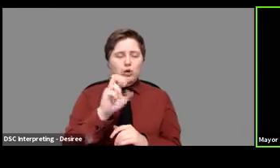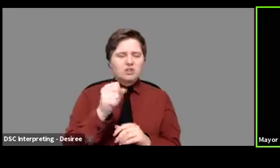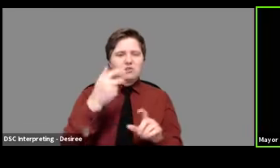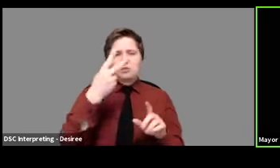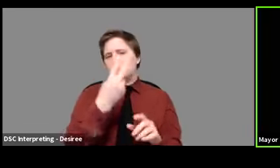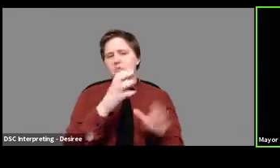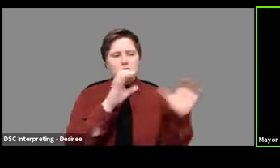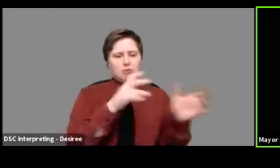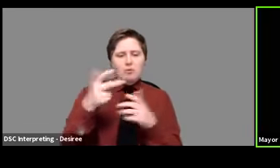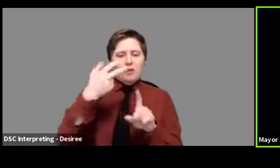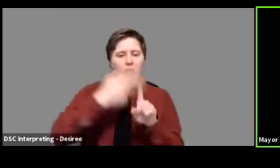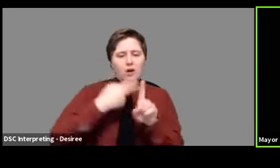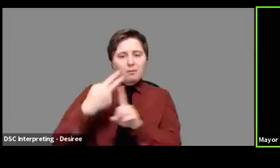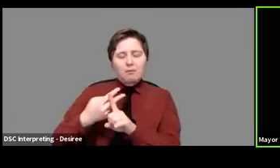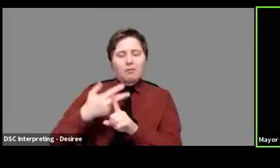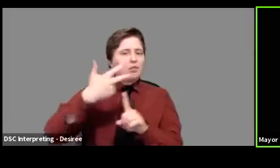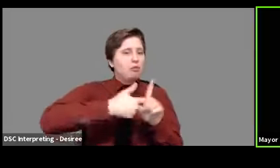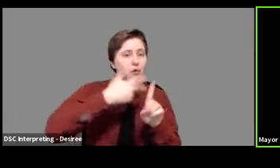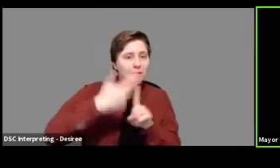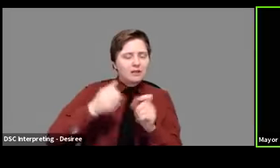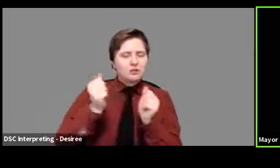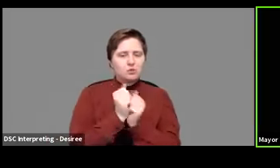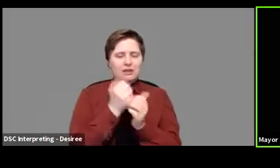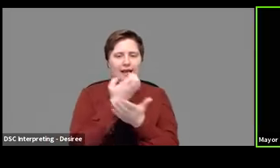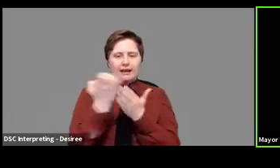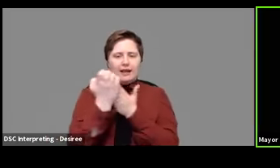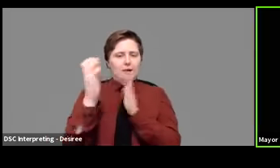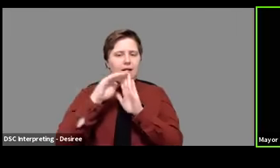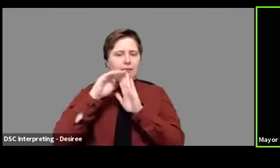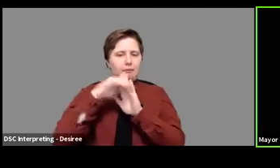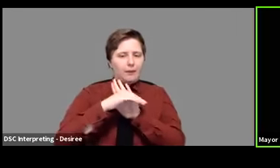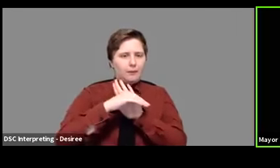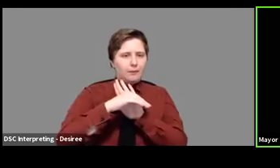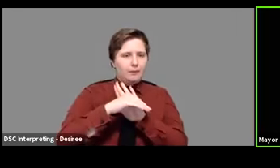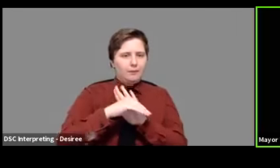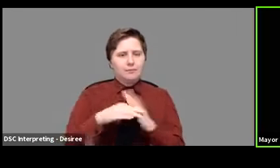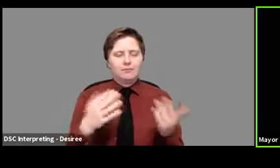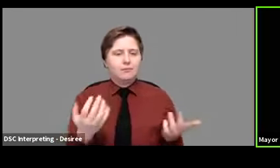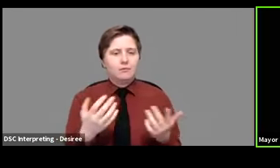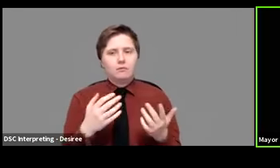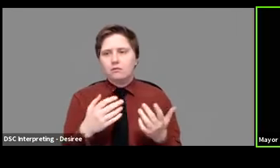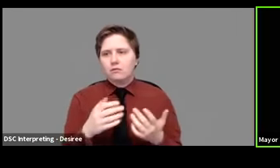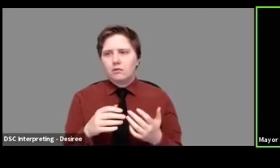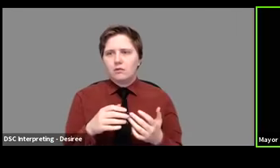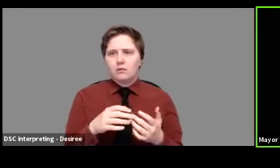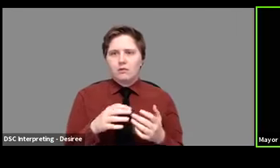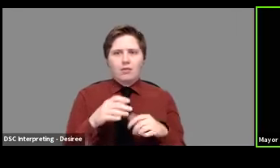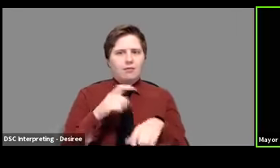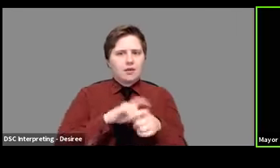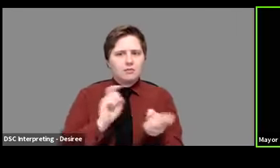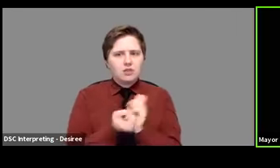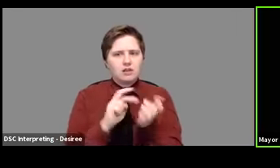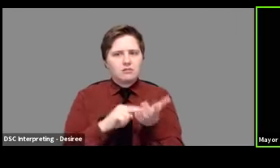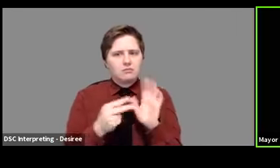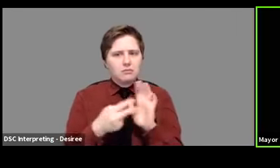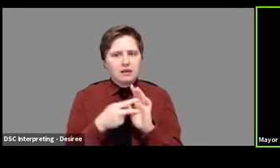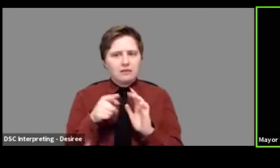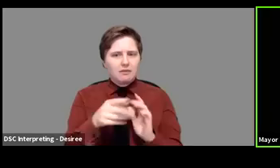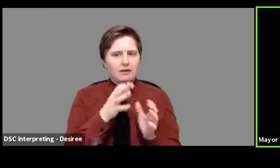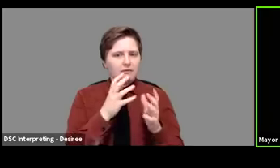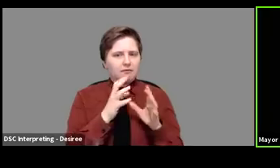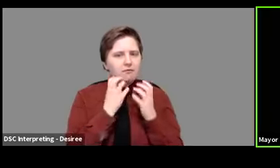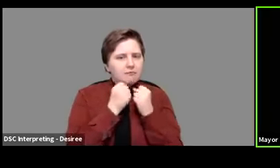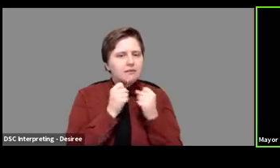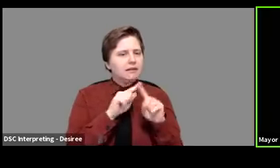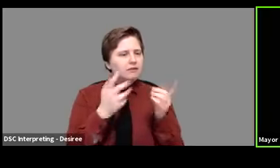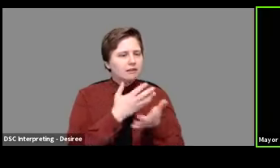are. And so, uh, in a recession, voters value different things than they do during times of growth. That's, that's